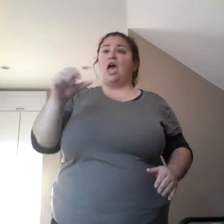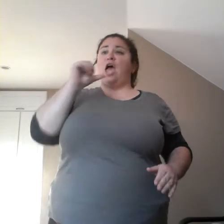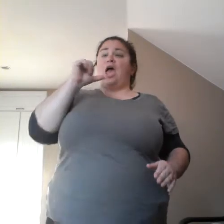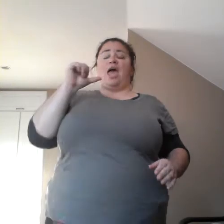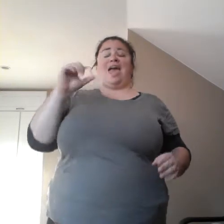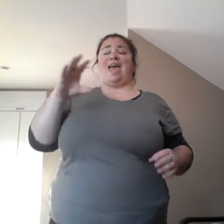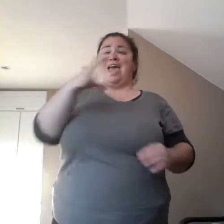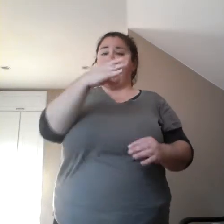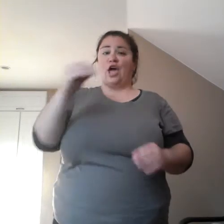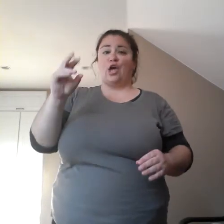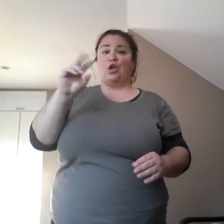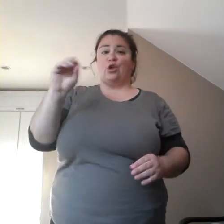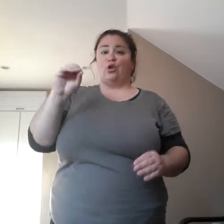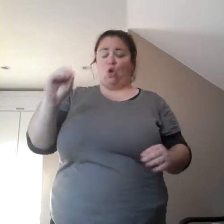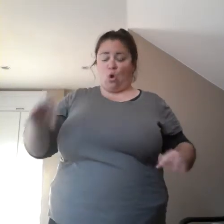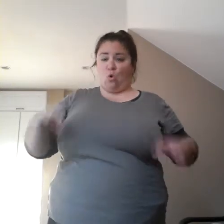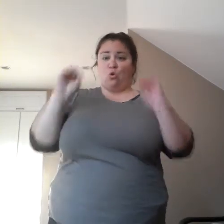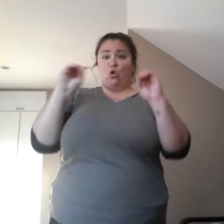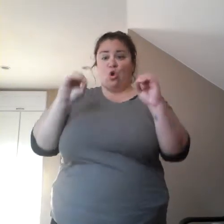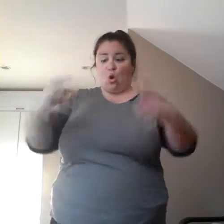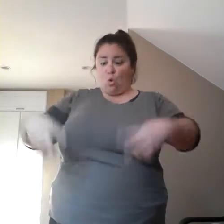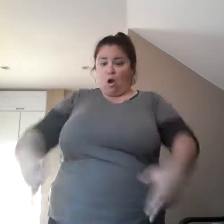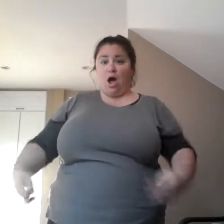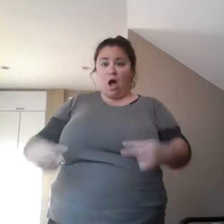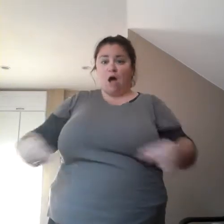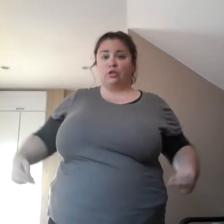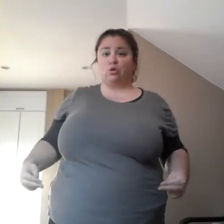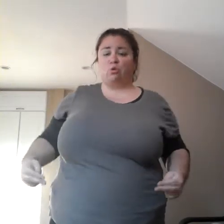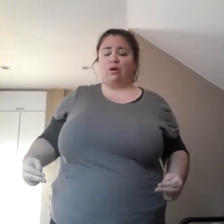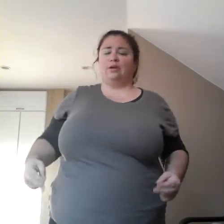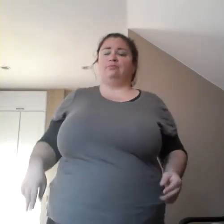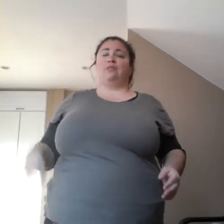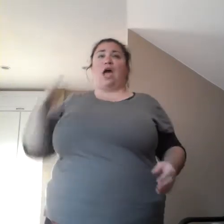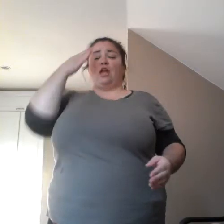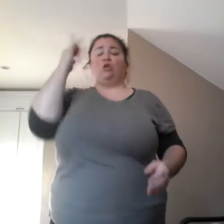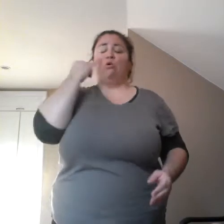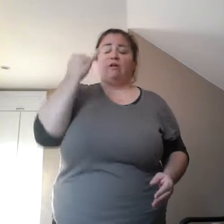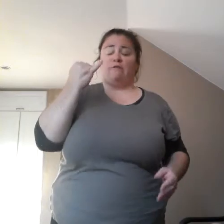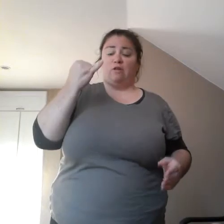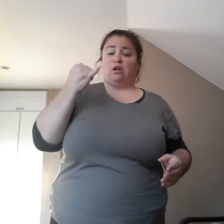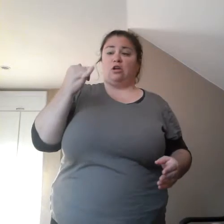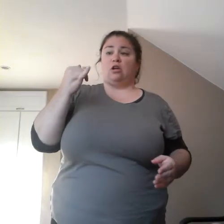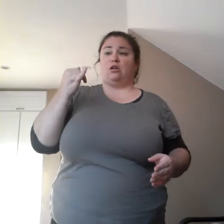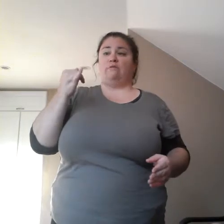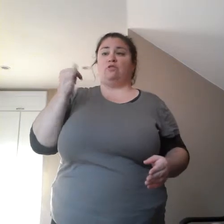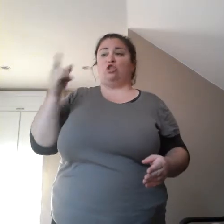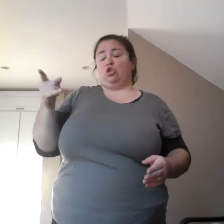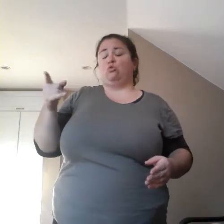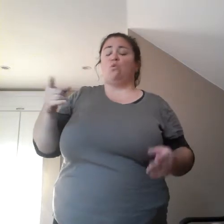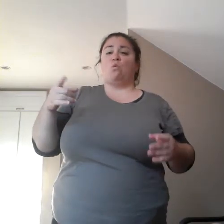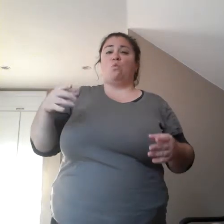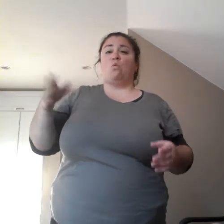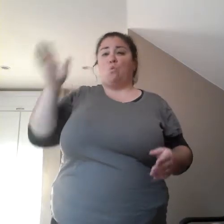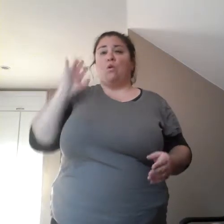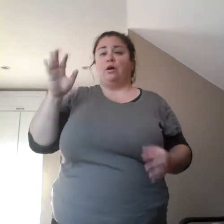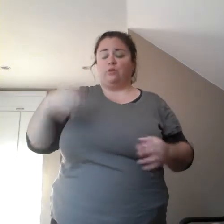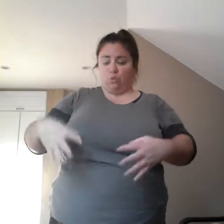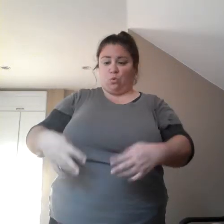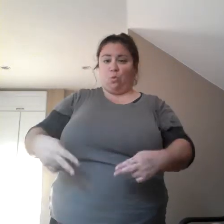pants or the underwear went, or if there was ever underwear. But they were all gone. They were both gone. Um, and also as got